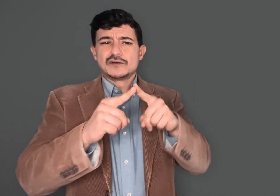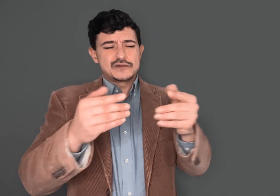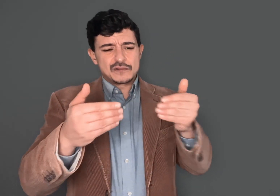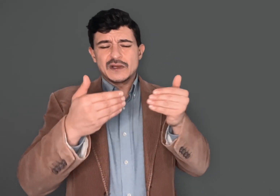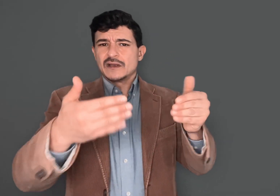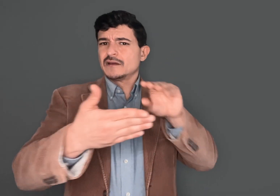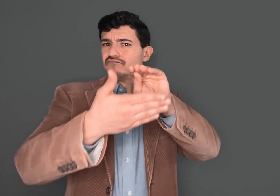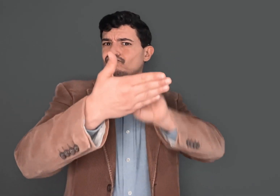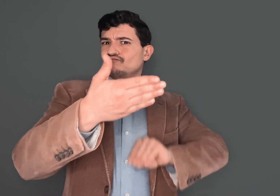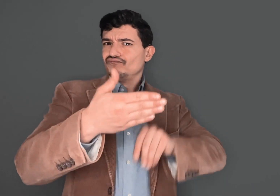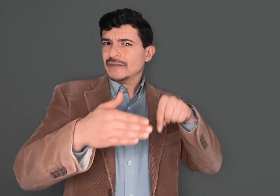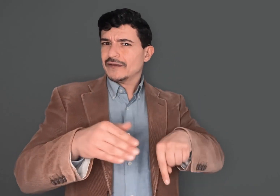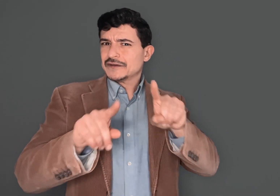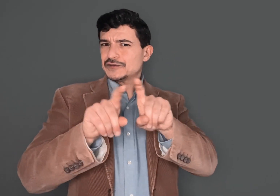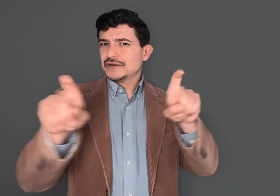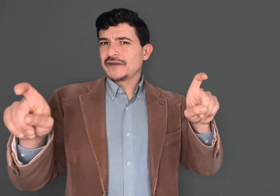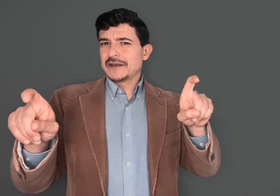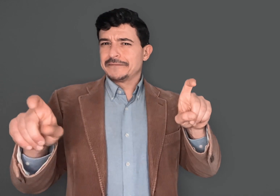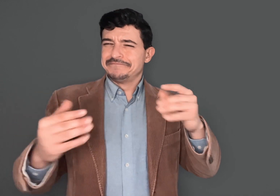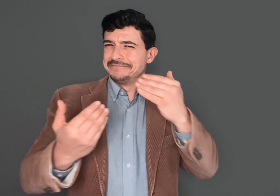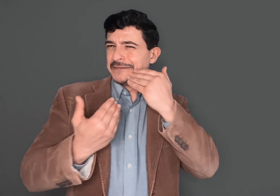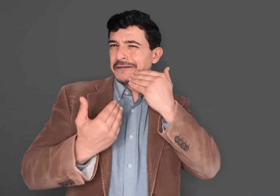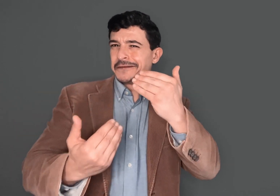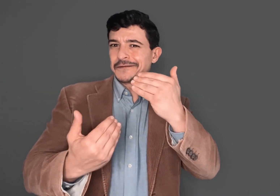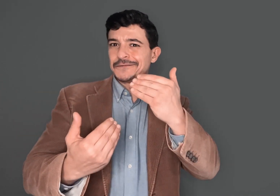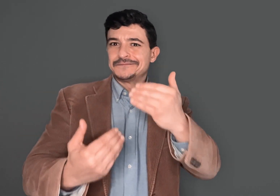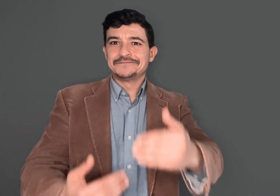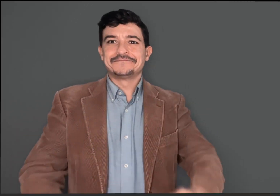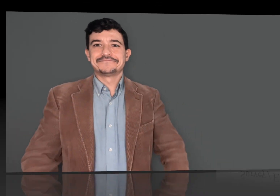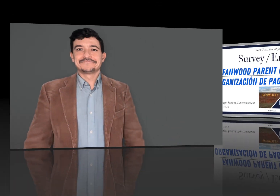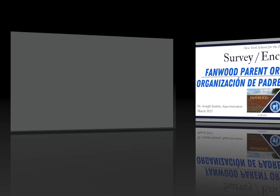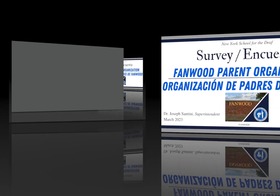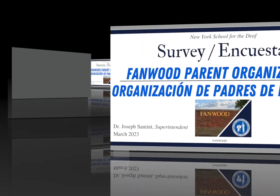or two to go ahead and fill out this survey. Thank you.